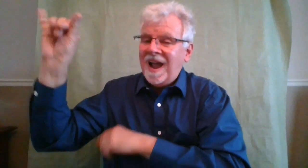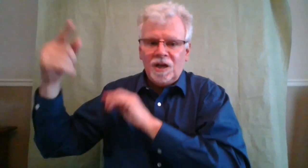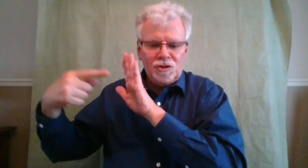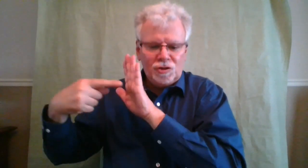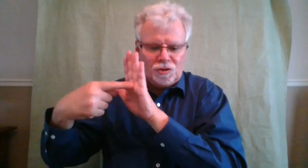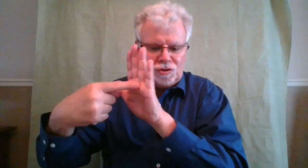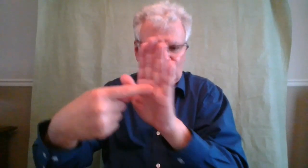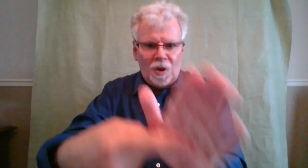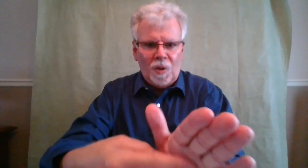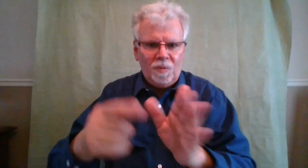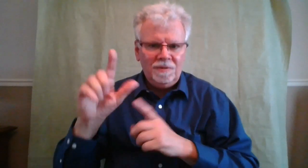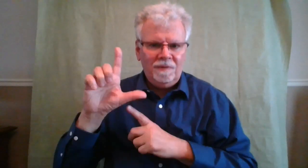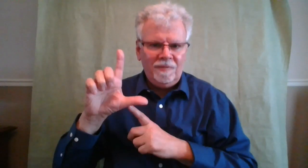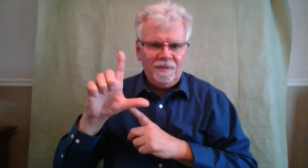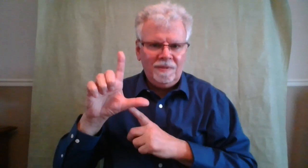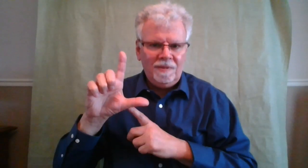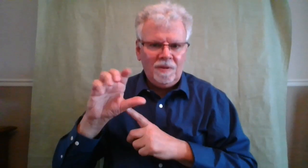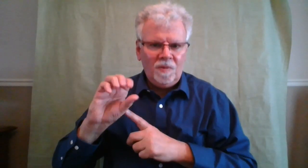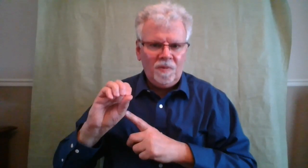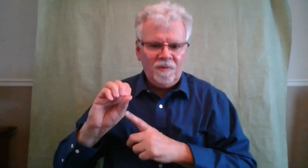in this is love.